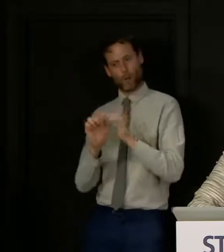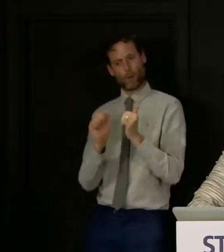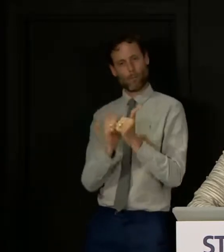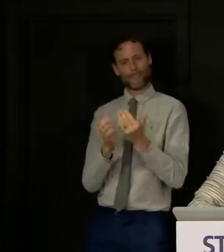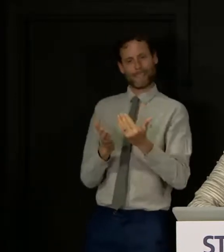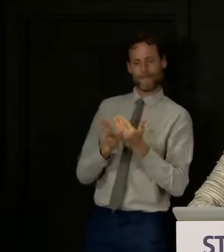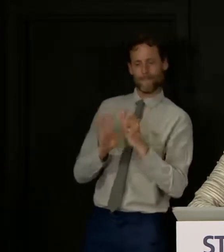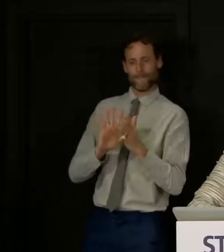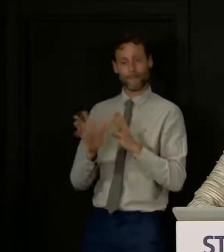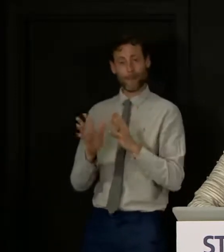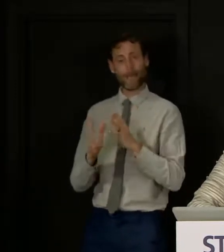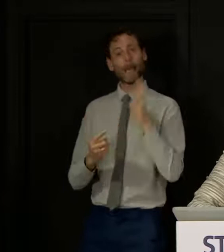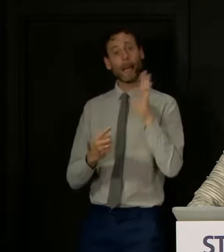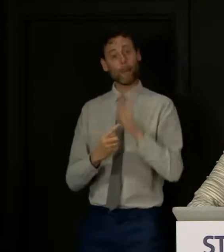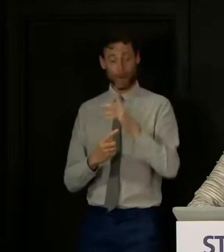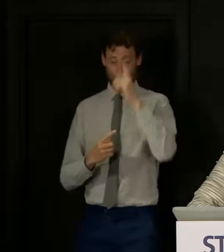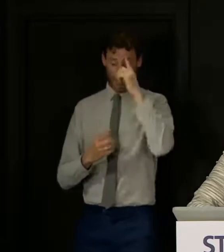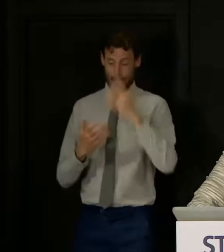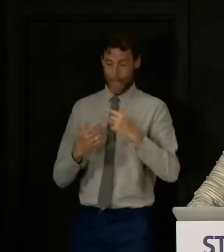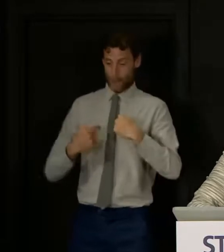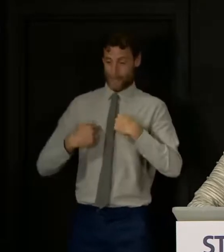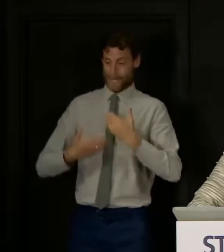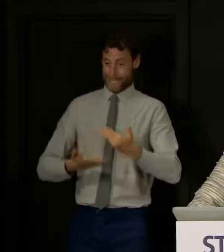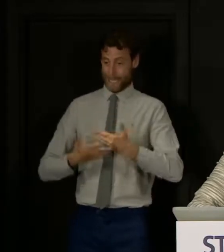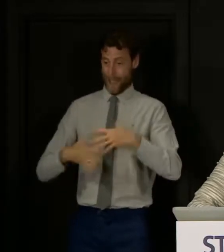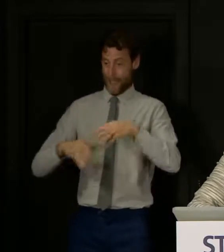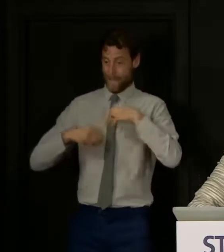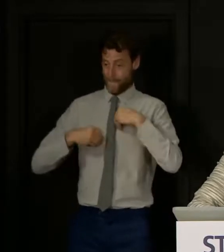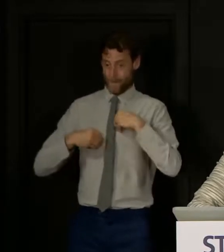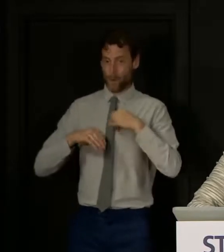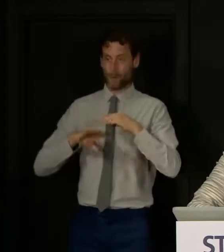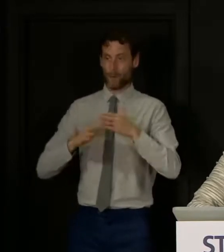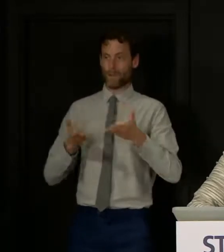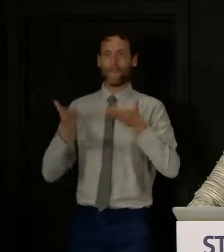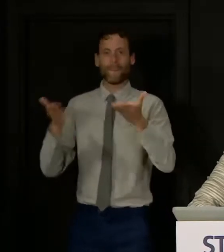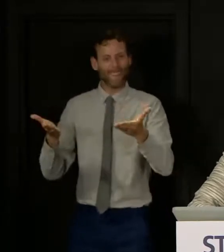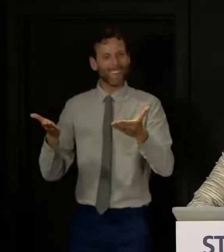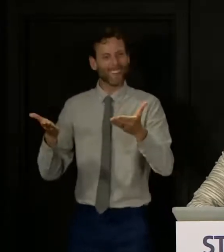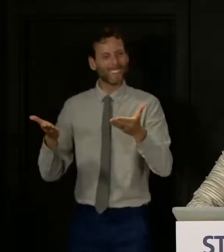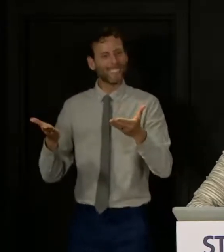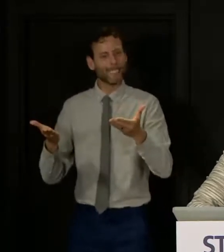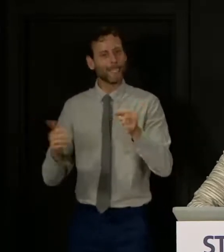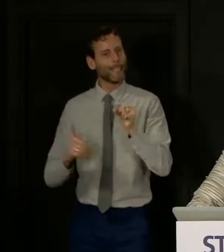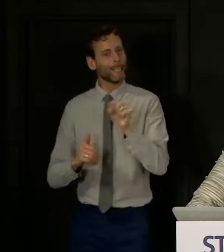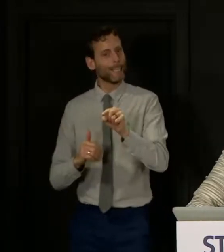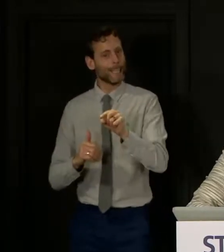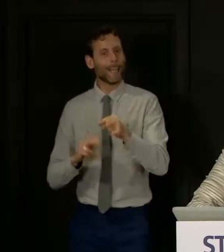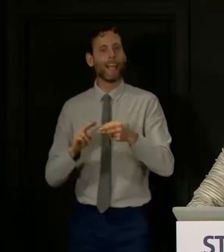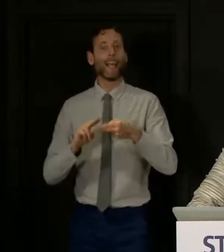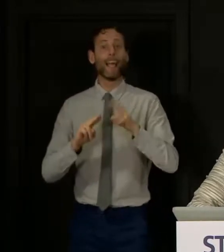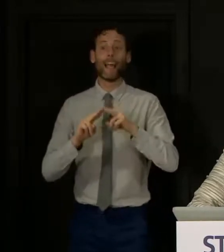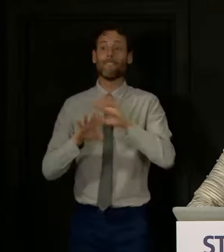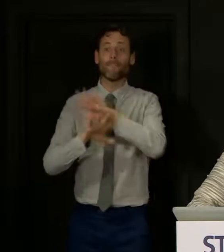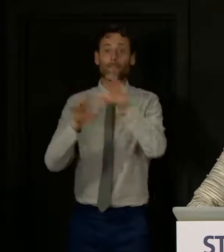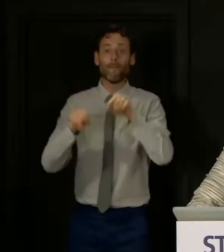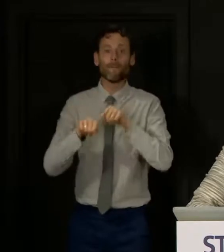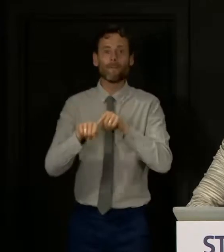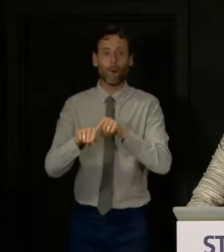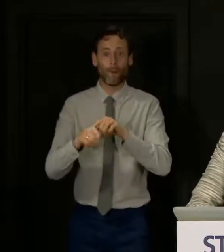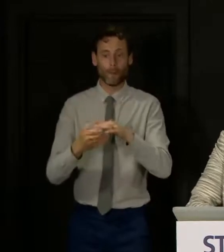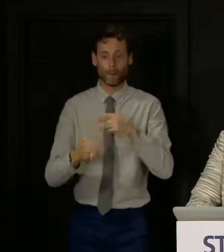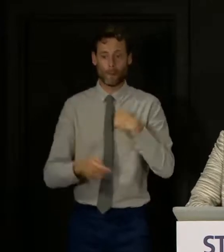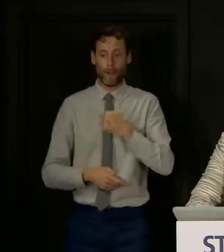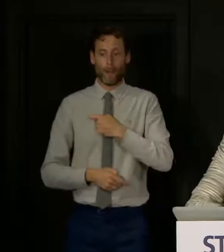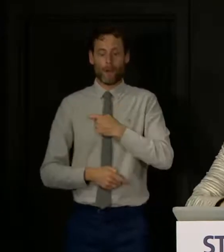keeping yourself and those you love safe. So if we all operate by that principle then hopefully my nerves will prove to be completely